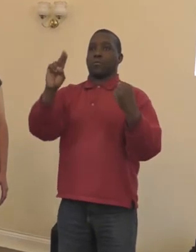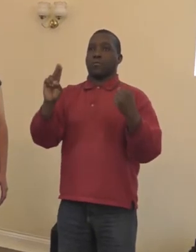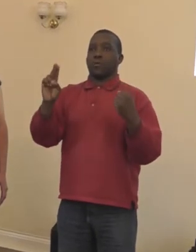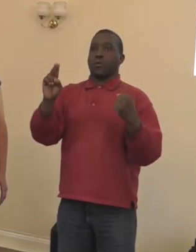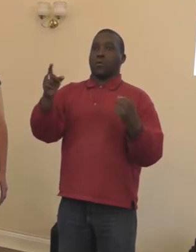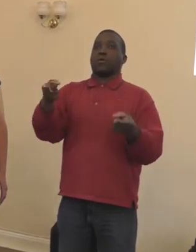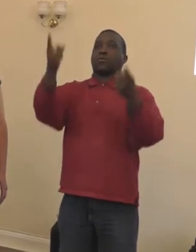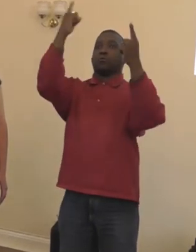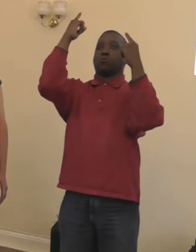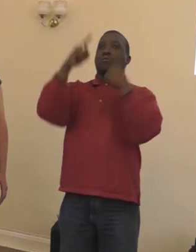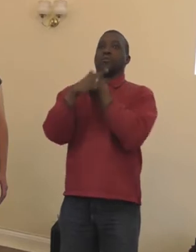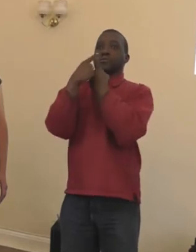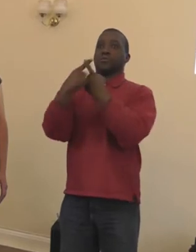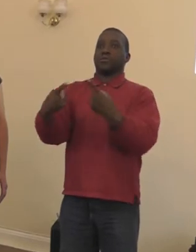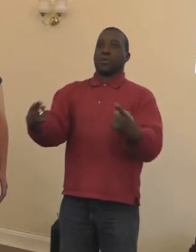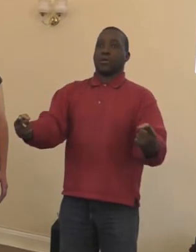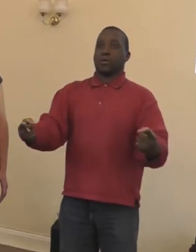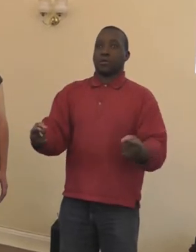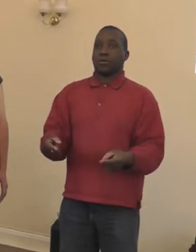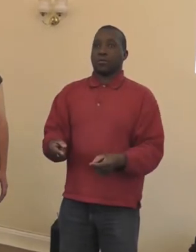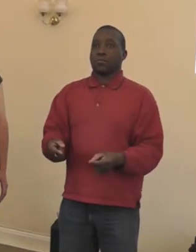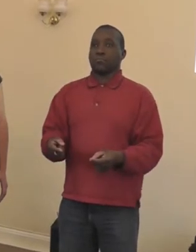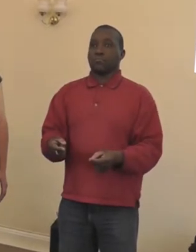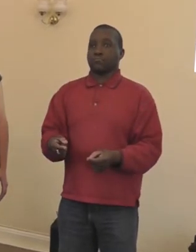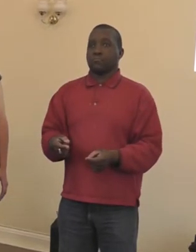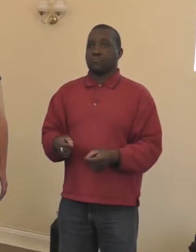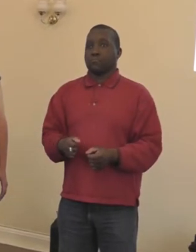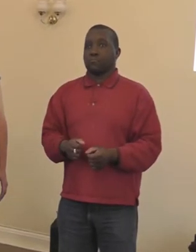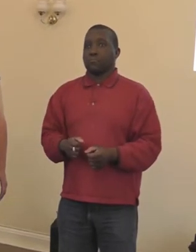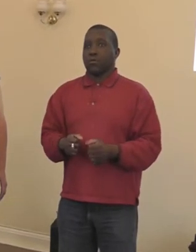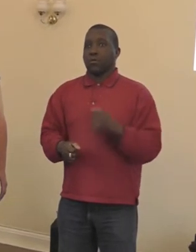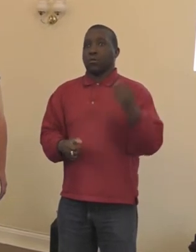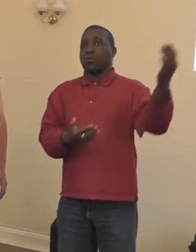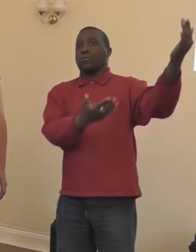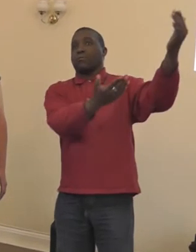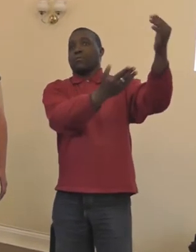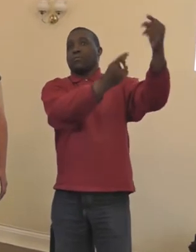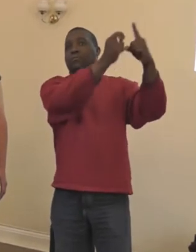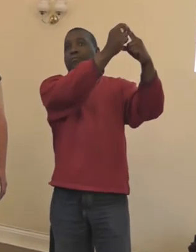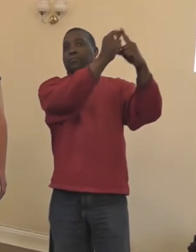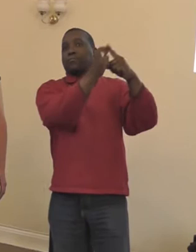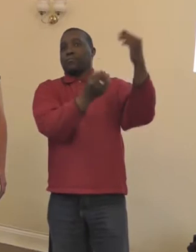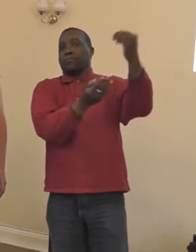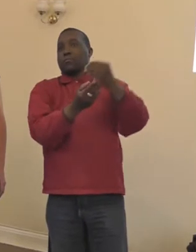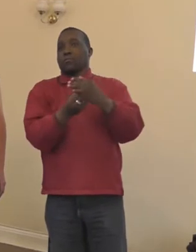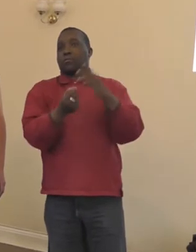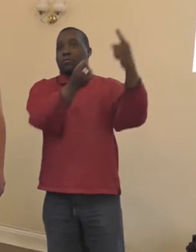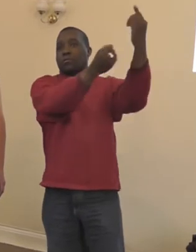gods will say. We call our patron to come